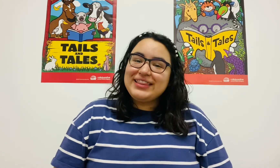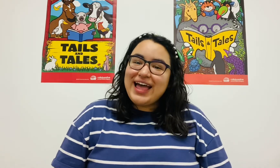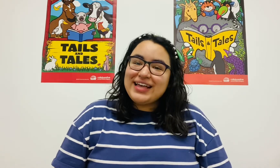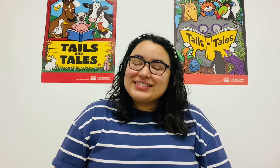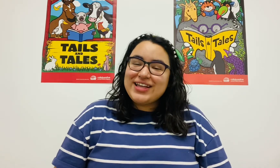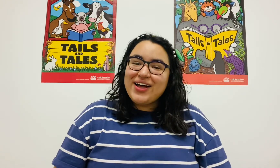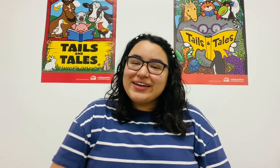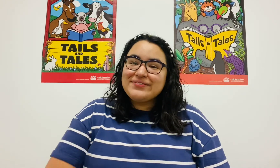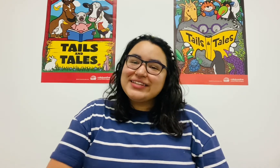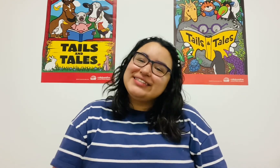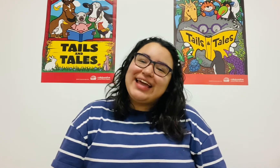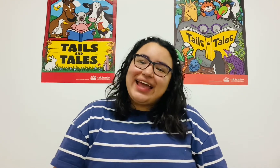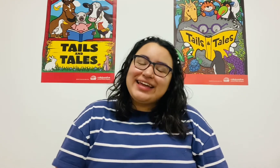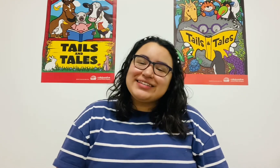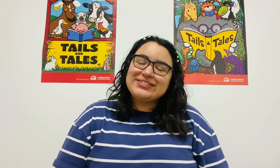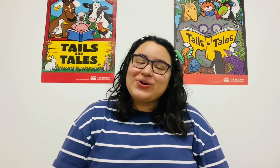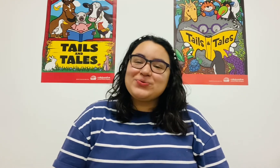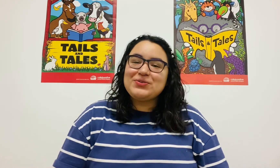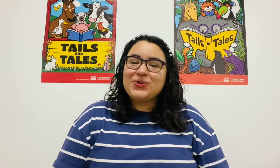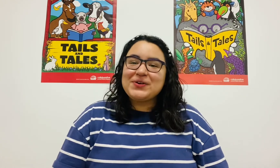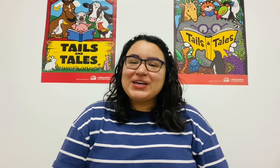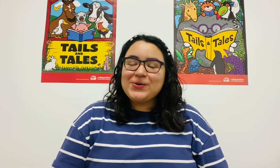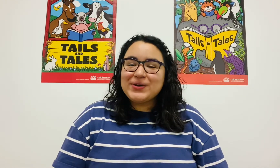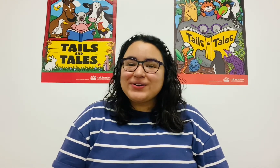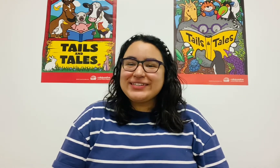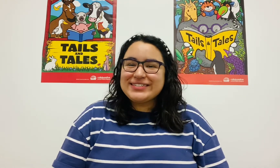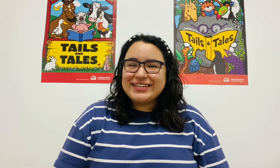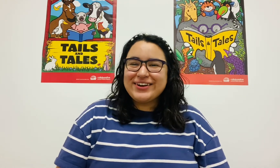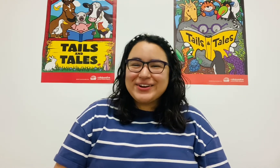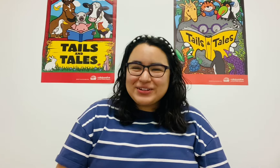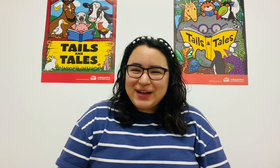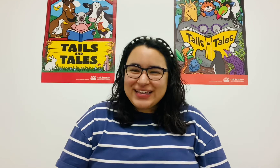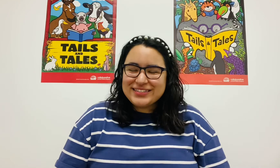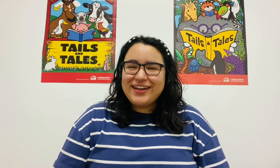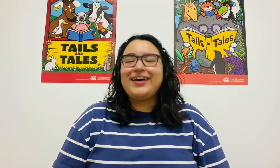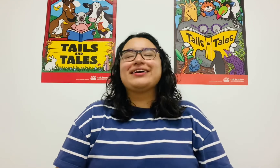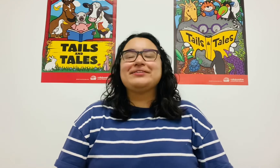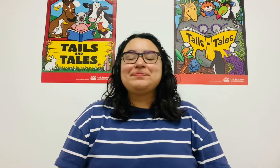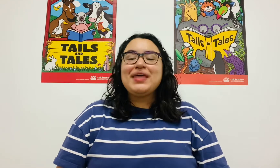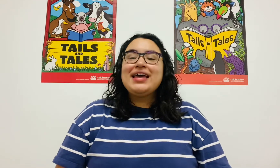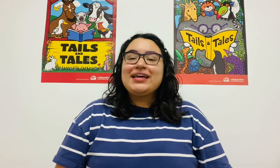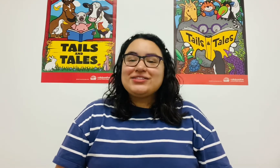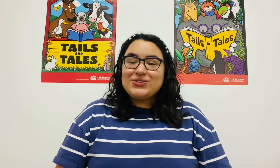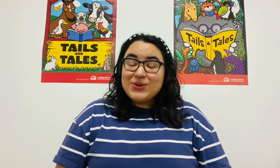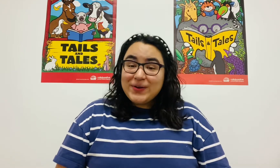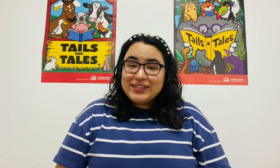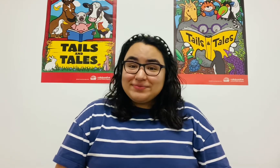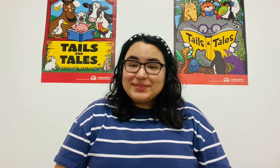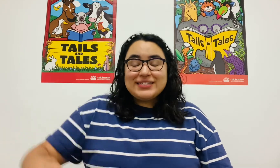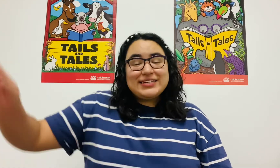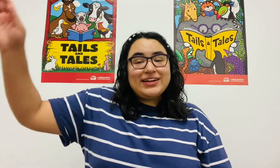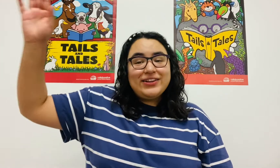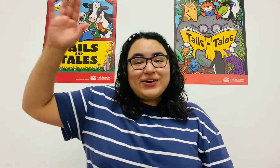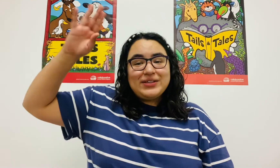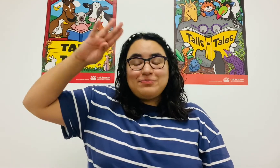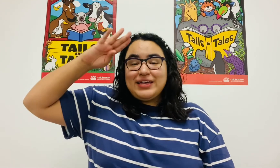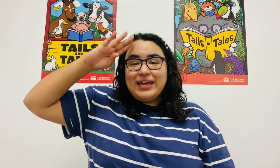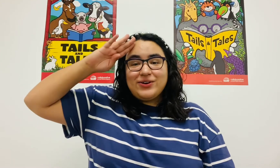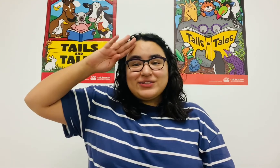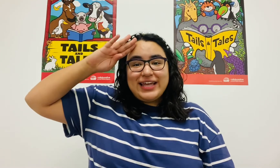last song of the day. So before we go, we're going to sing our goodbye song. Do you know it? Sing it along with me. It goes like